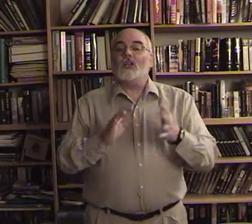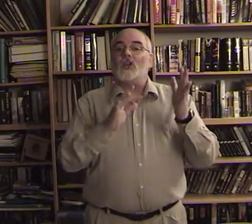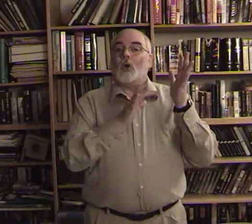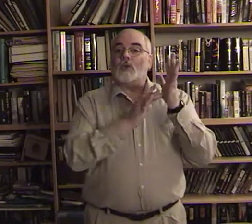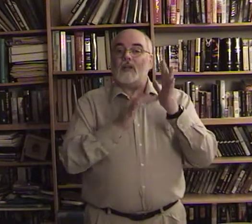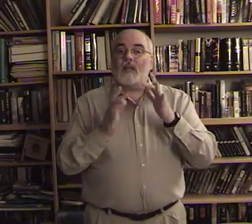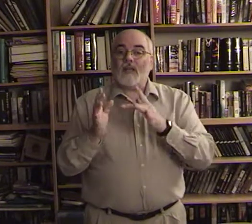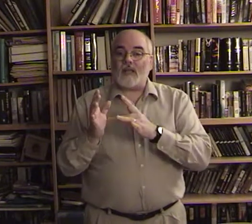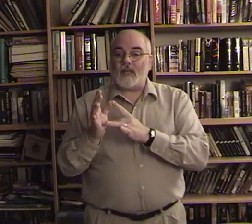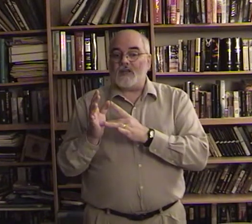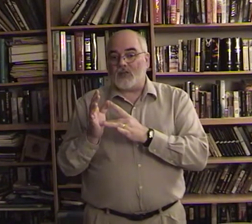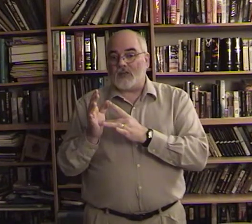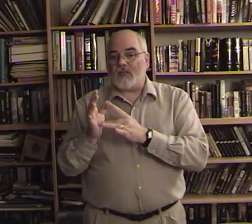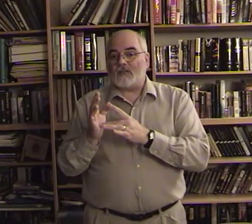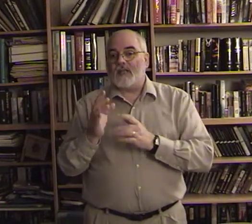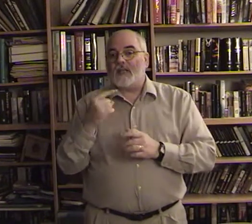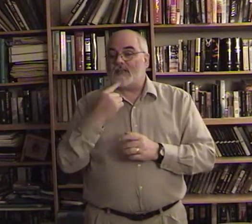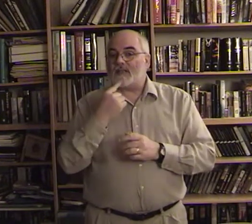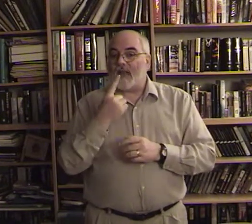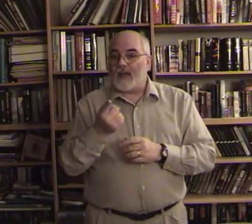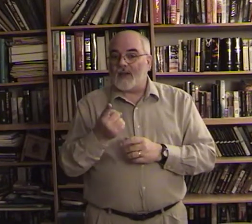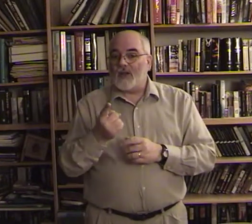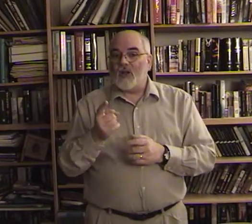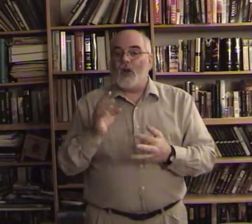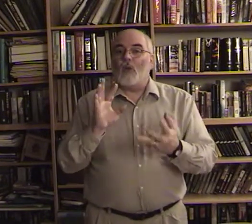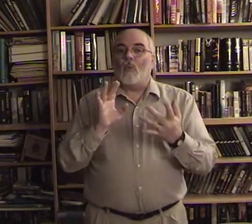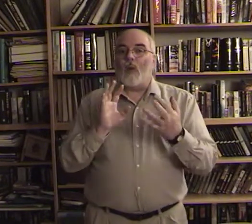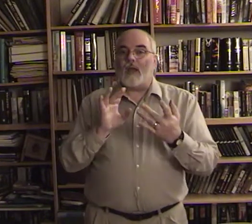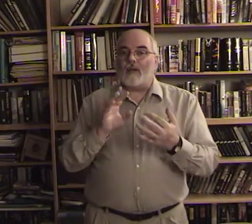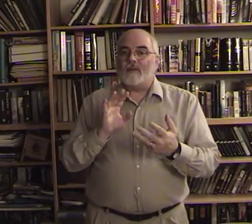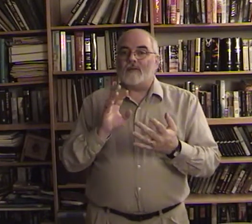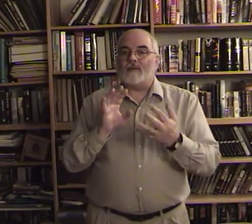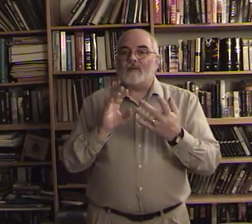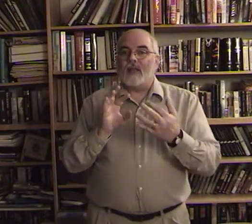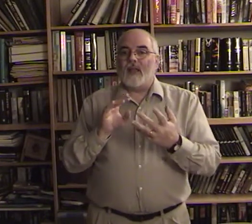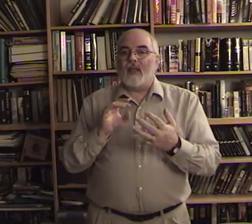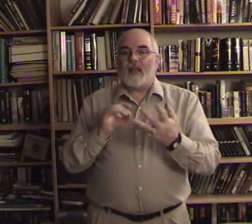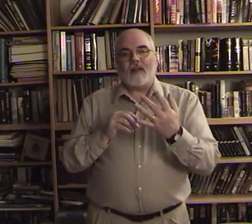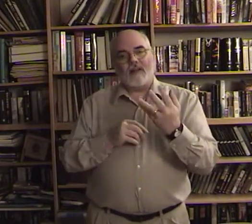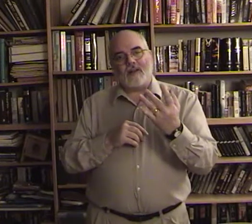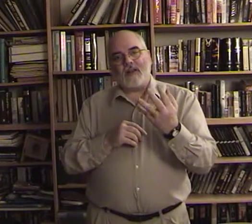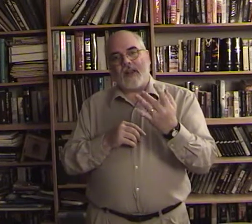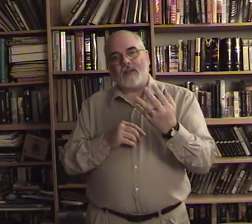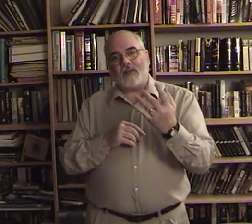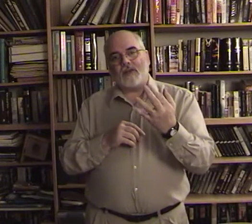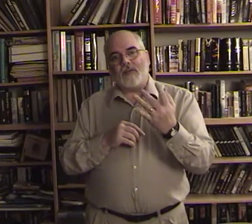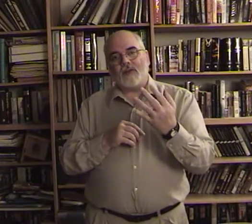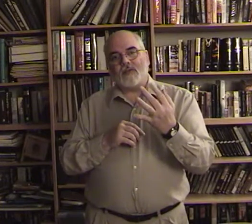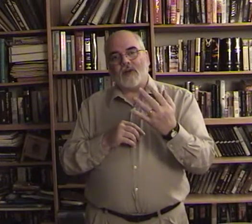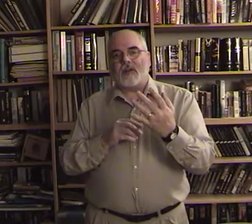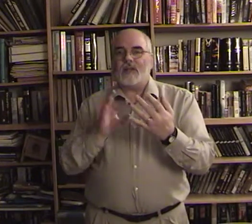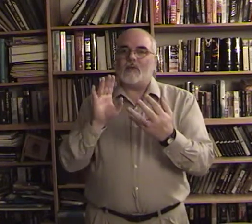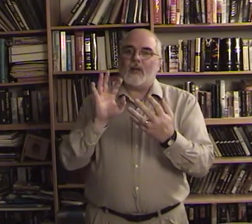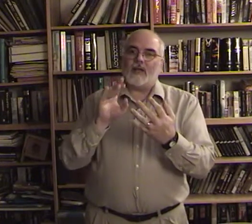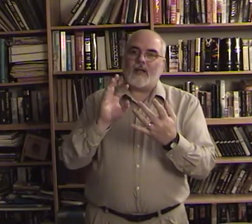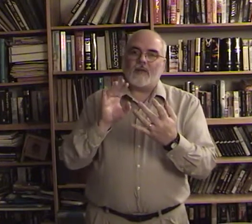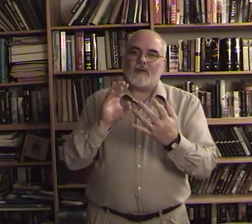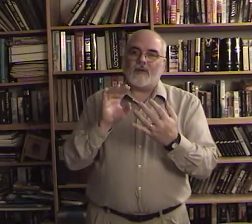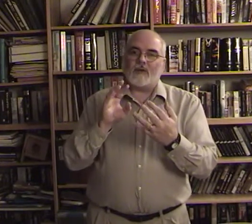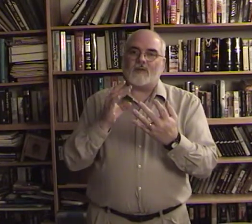so he jesus said wait dangle your fingers in front of you this way dangle your fingers in